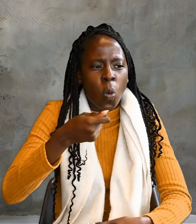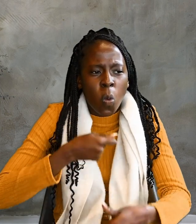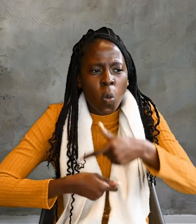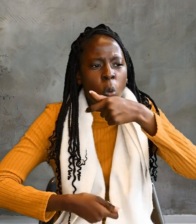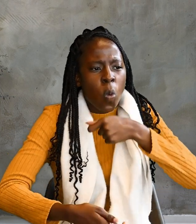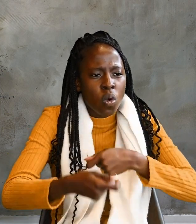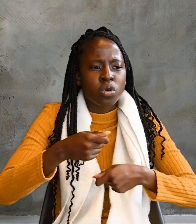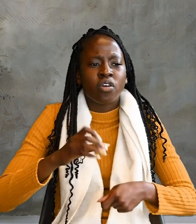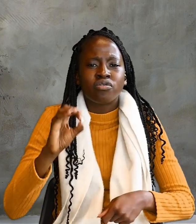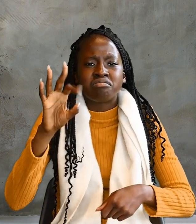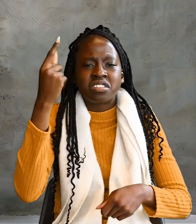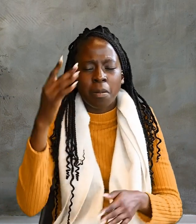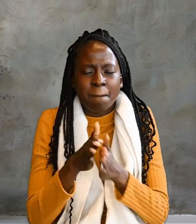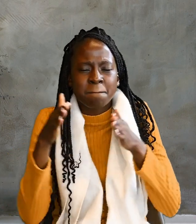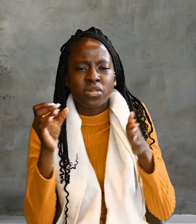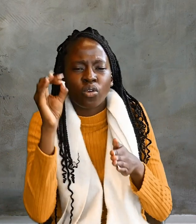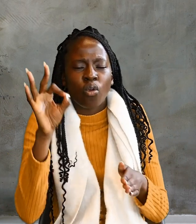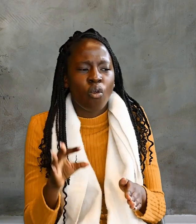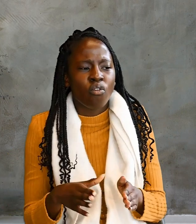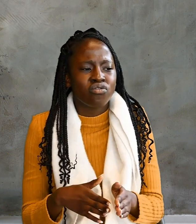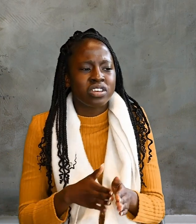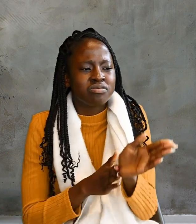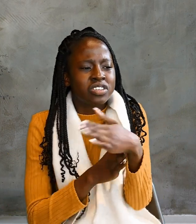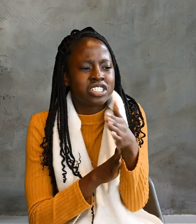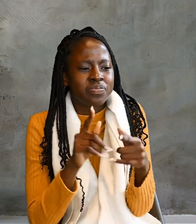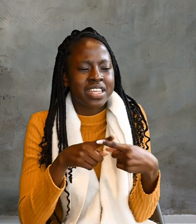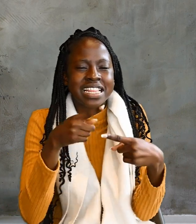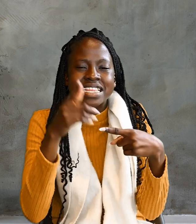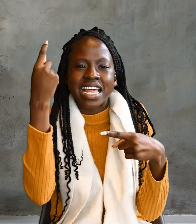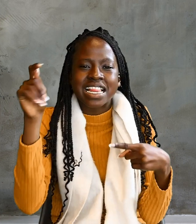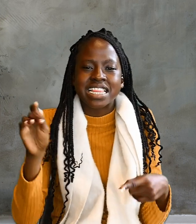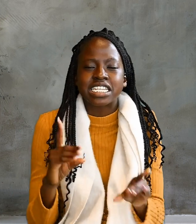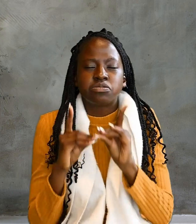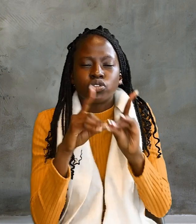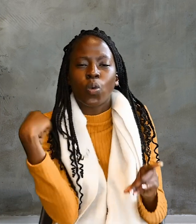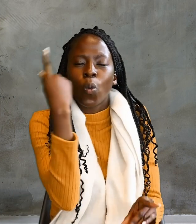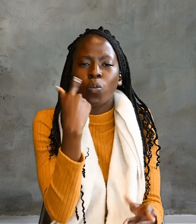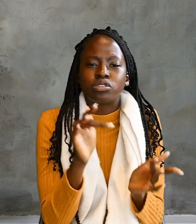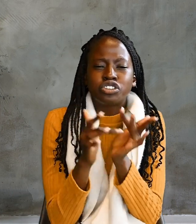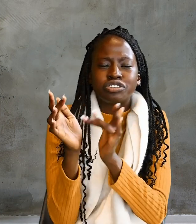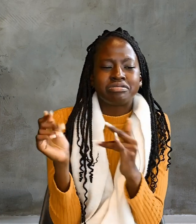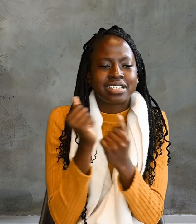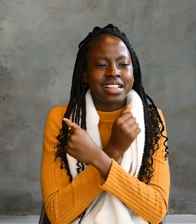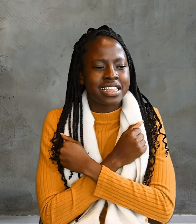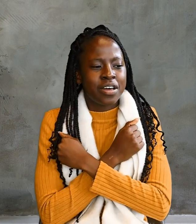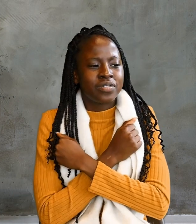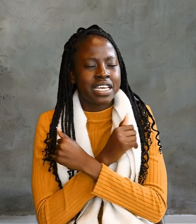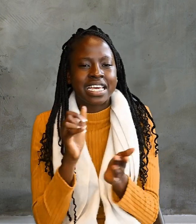number of fish. Then the disciple, whom Jesus loved, said to Peter, It